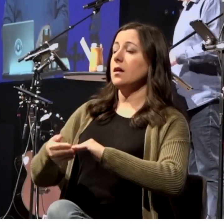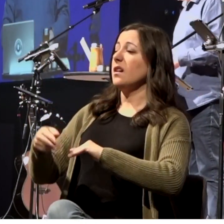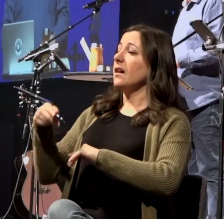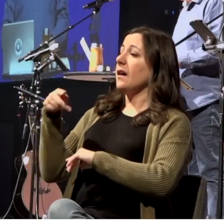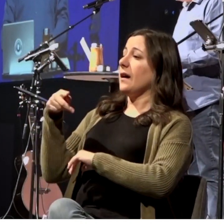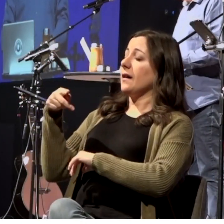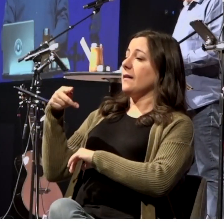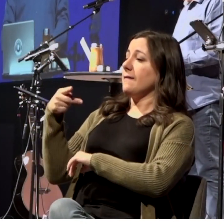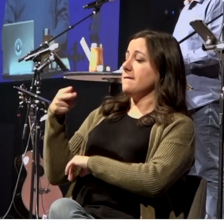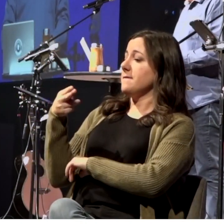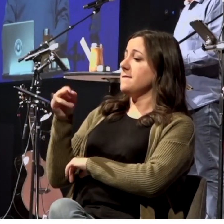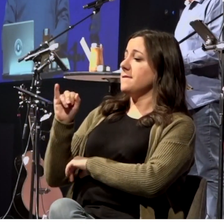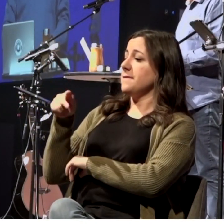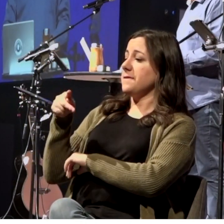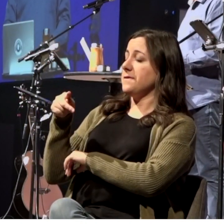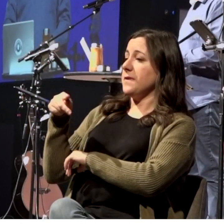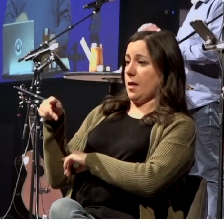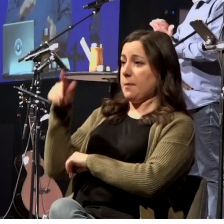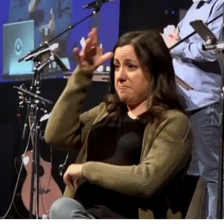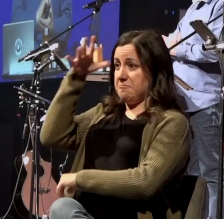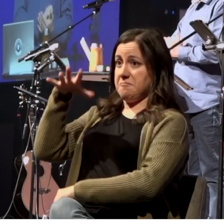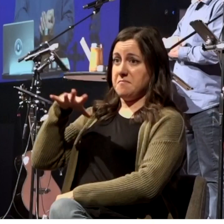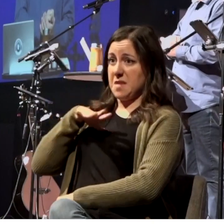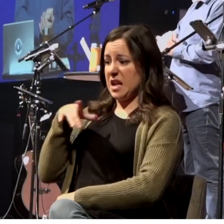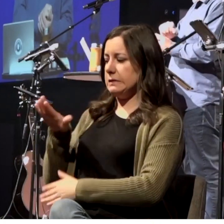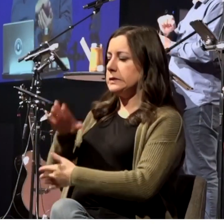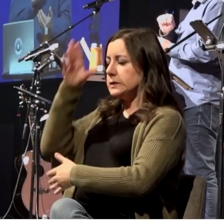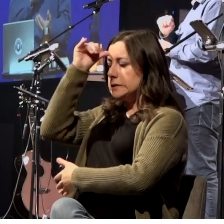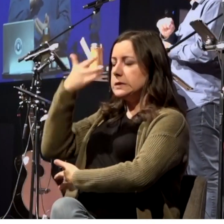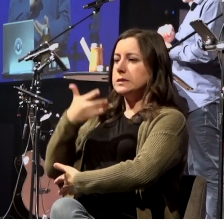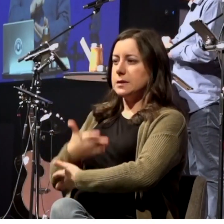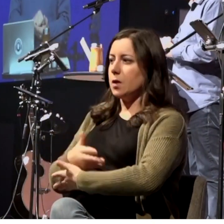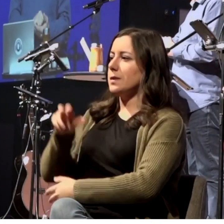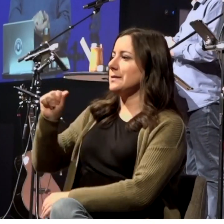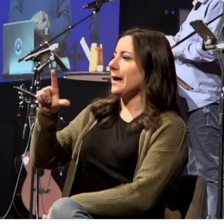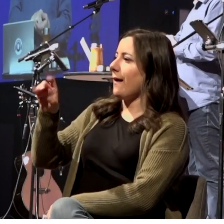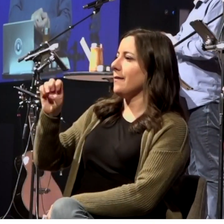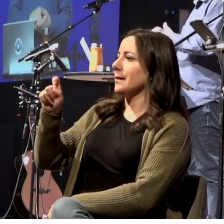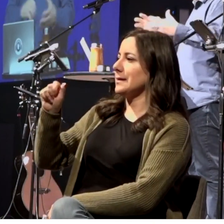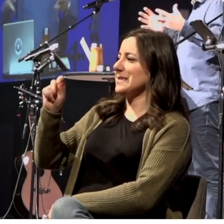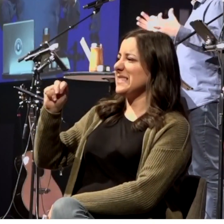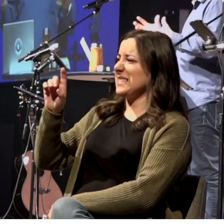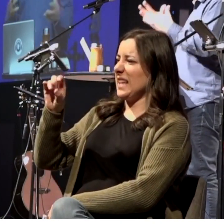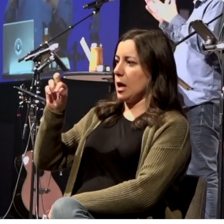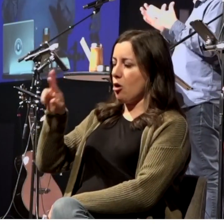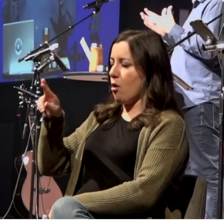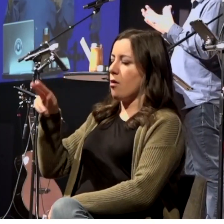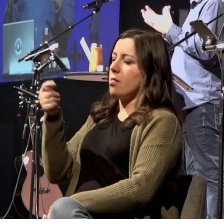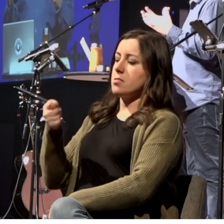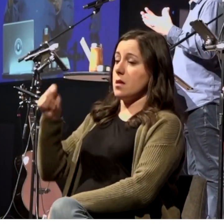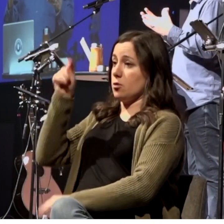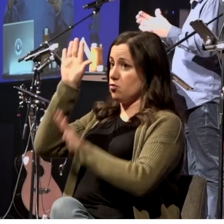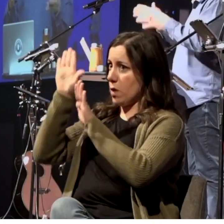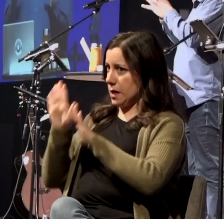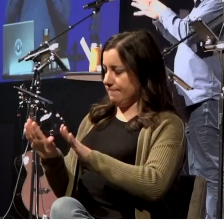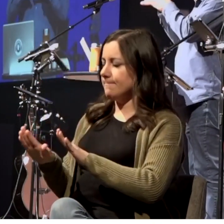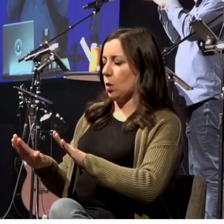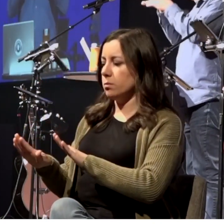And Philip made Philippi into a fortress and into a capital of his growing kingdom because it was